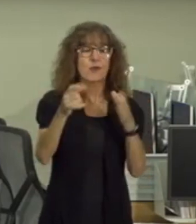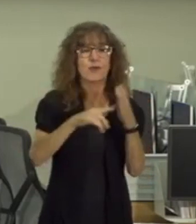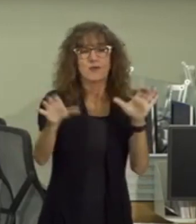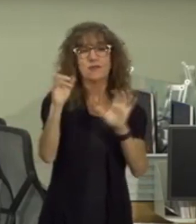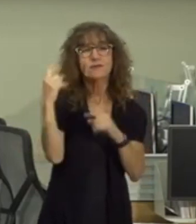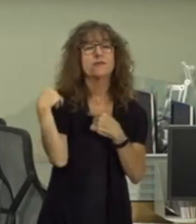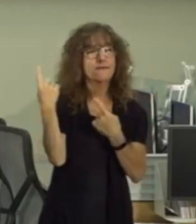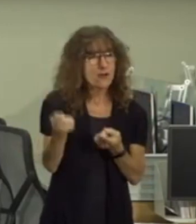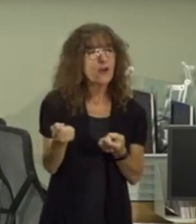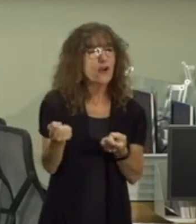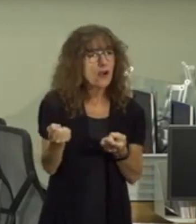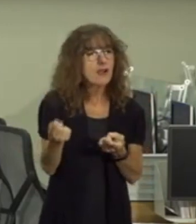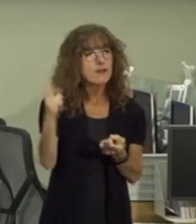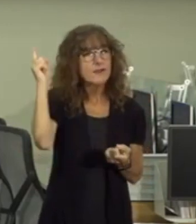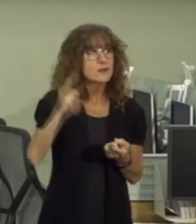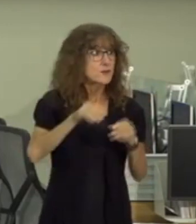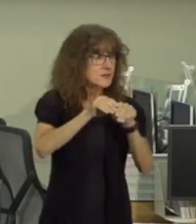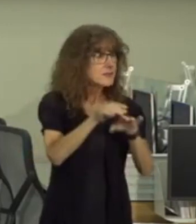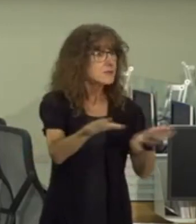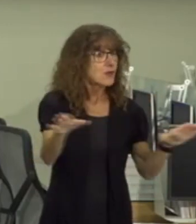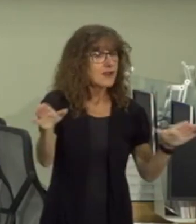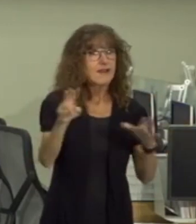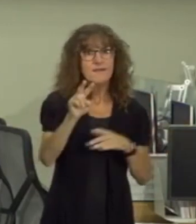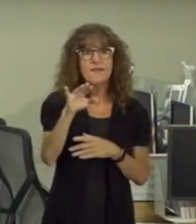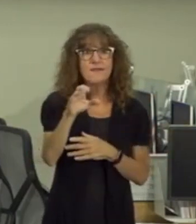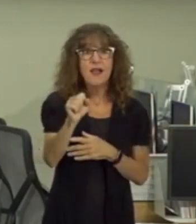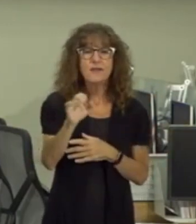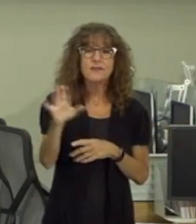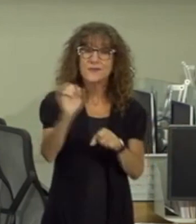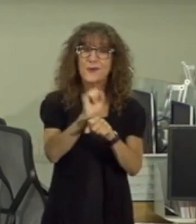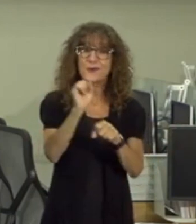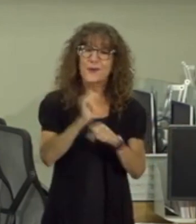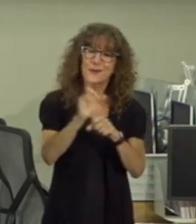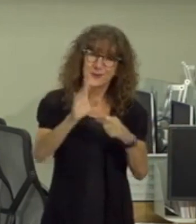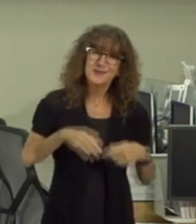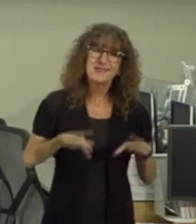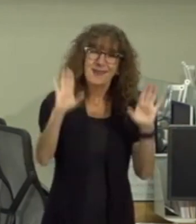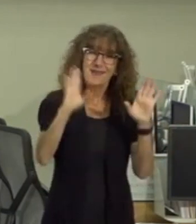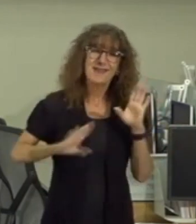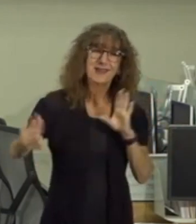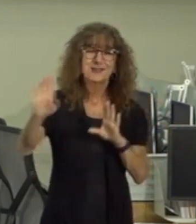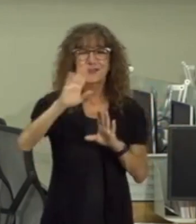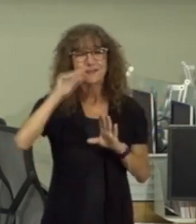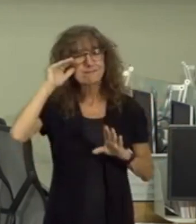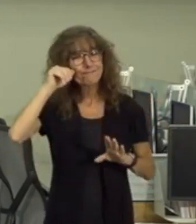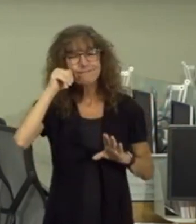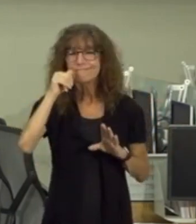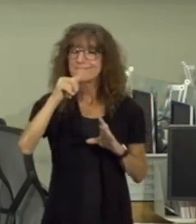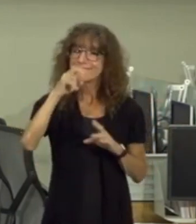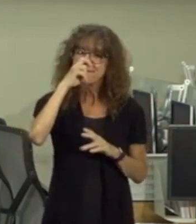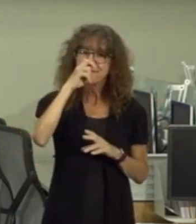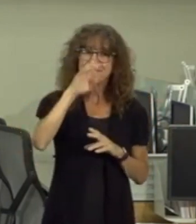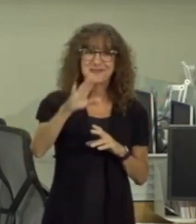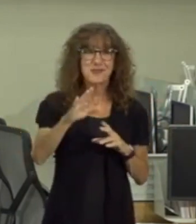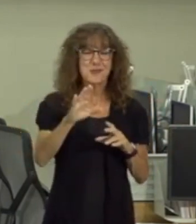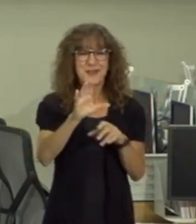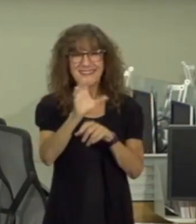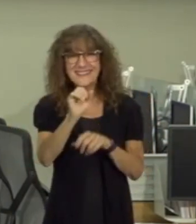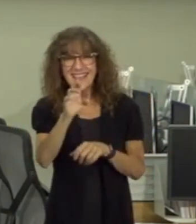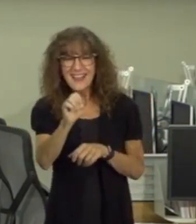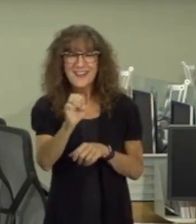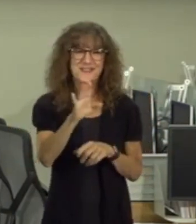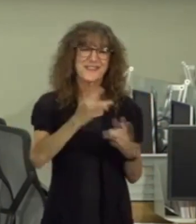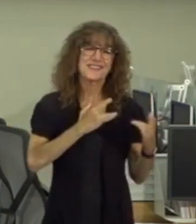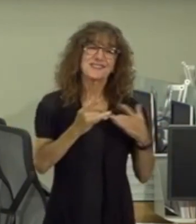you have done to reduce the spread of the virus your efforts your sacrifices your diligence your care and your concern have certainly